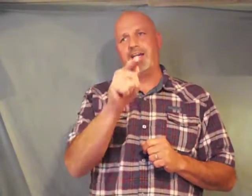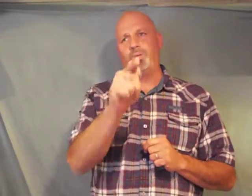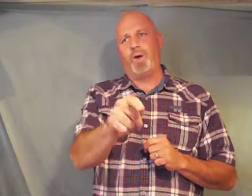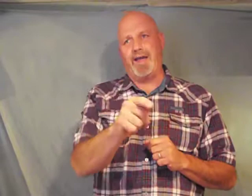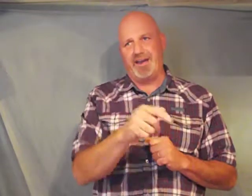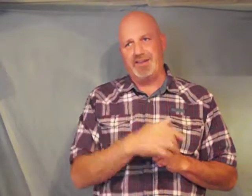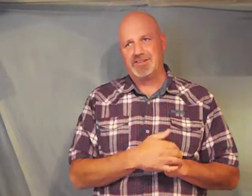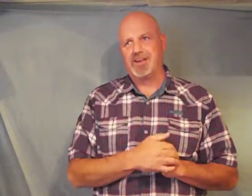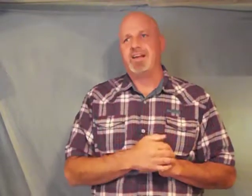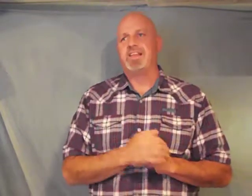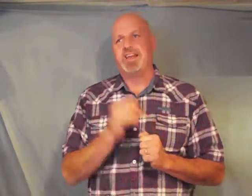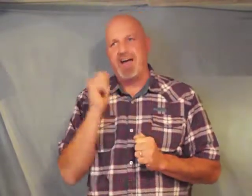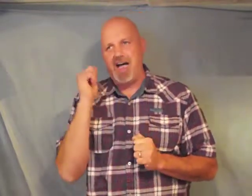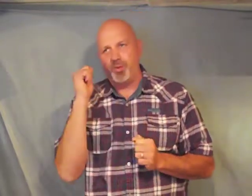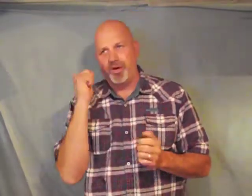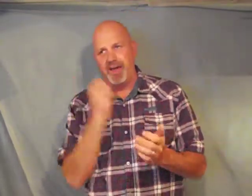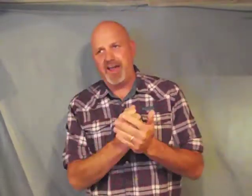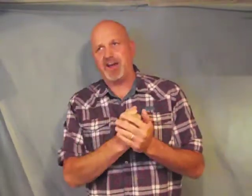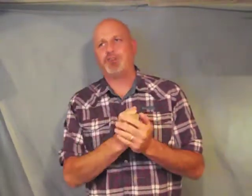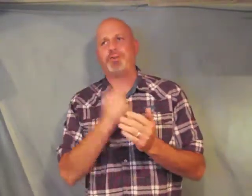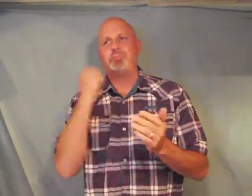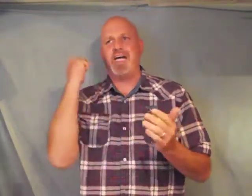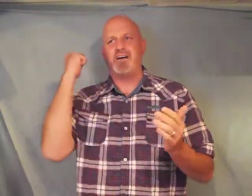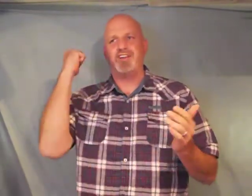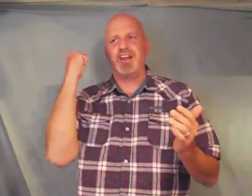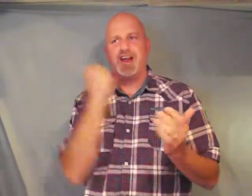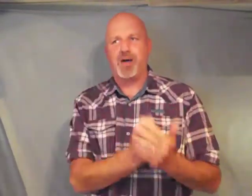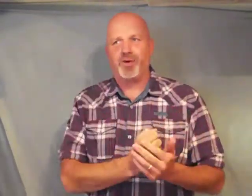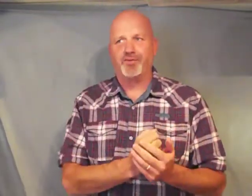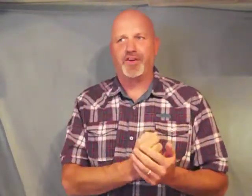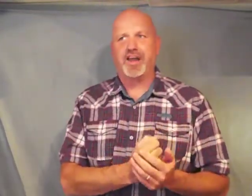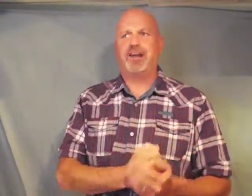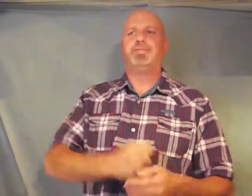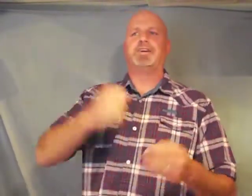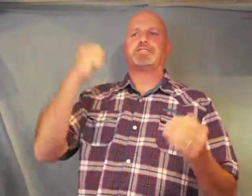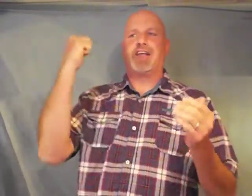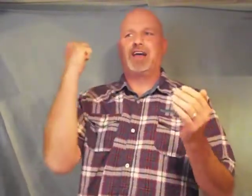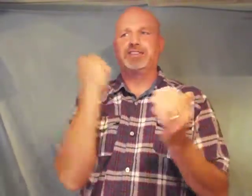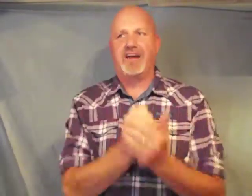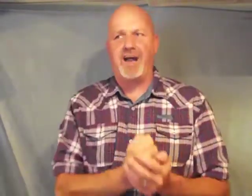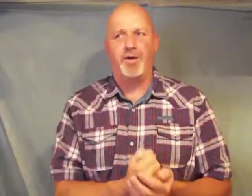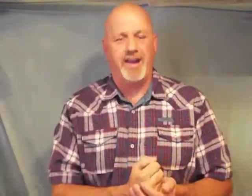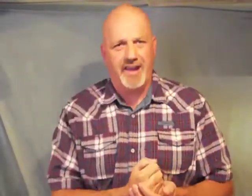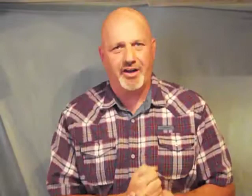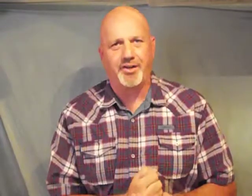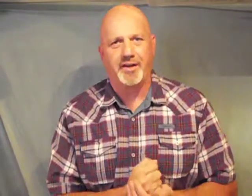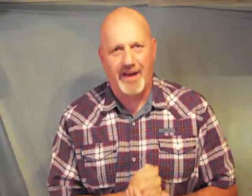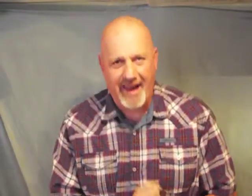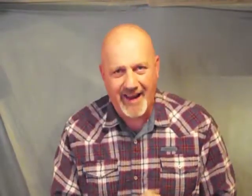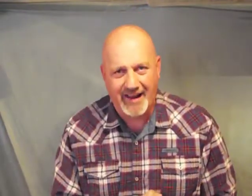ways then I will hear from heaven and I will forgive their sins and I will heal their land